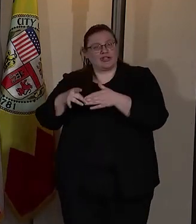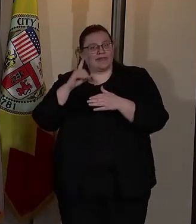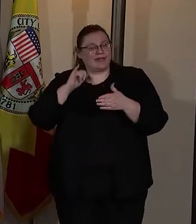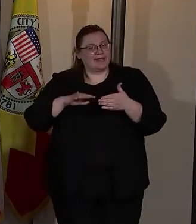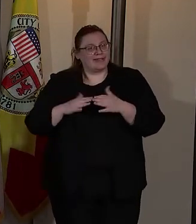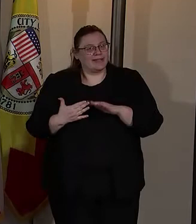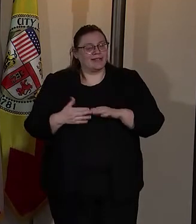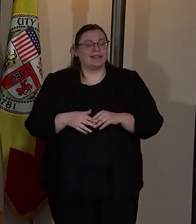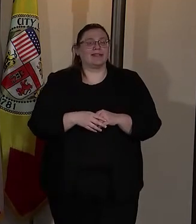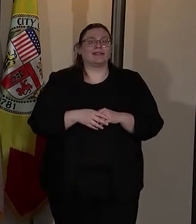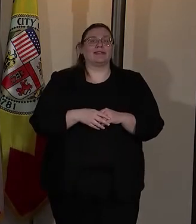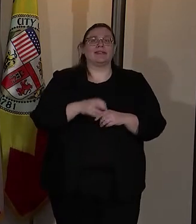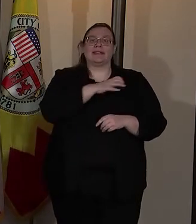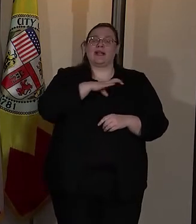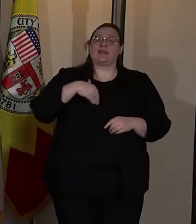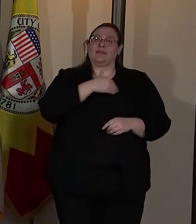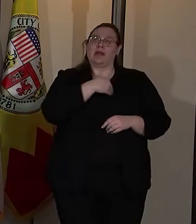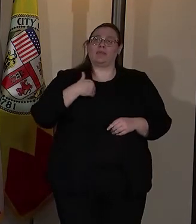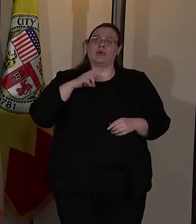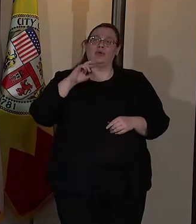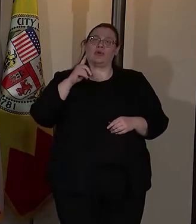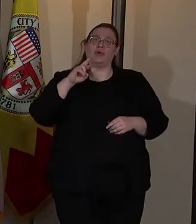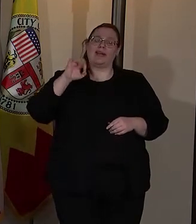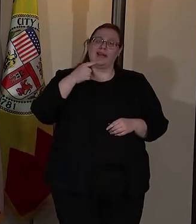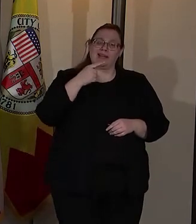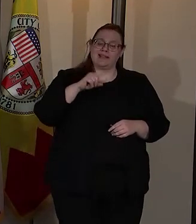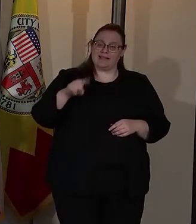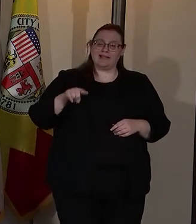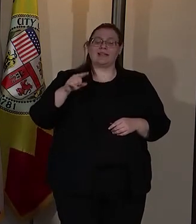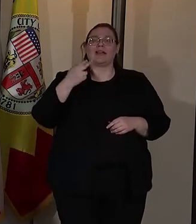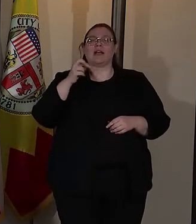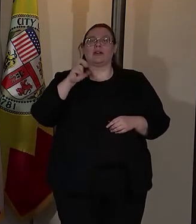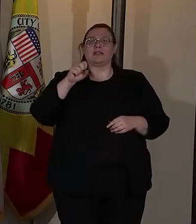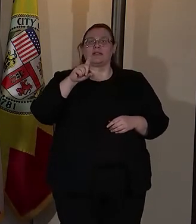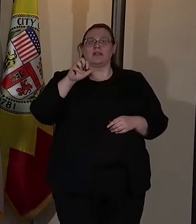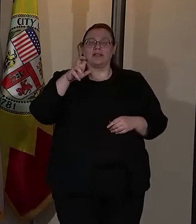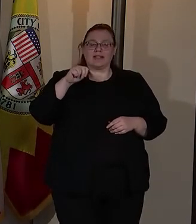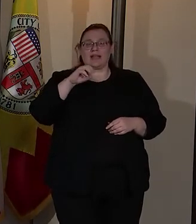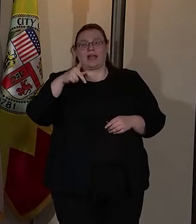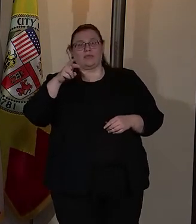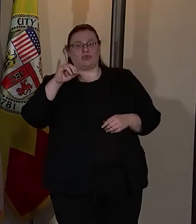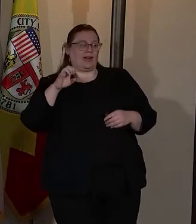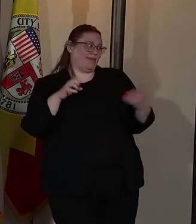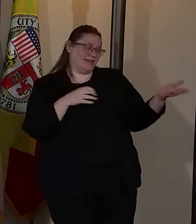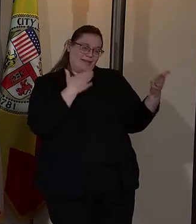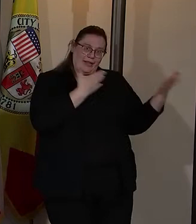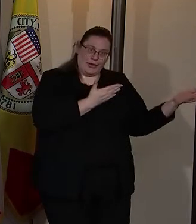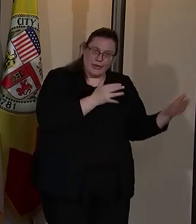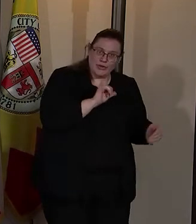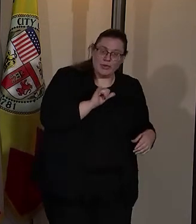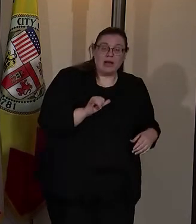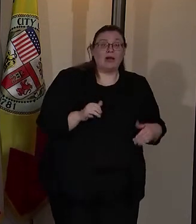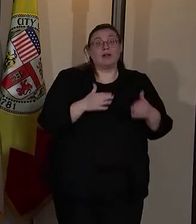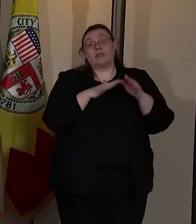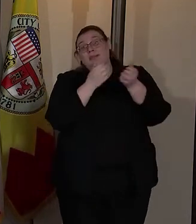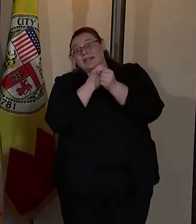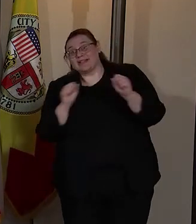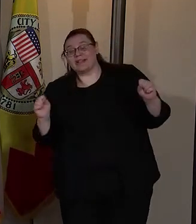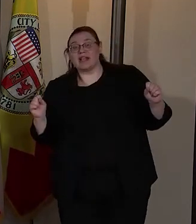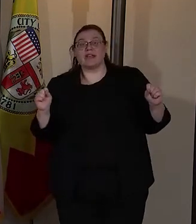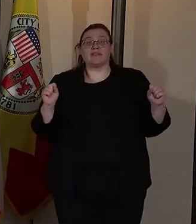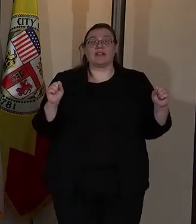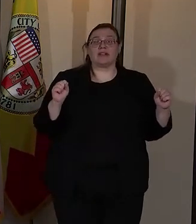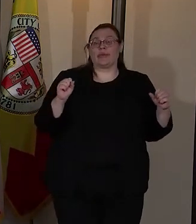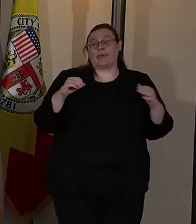city. To Councilmembers Rodriguez, Harris-Dawson, Buschiano and Councilman Price, thank you as well. whether it be public safety or the